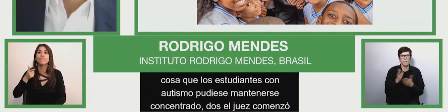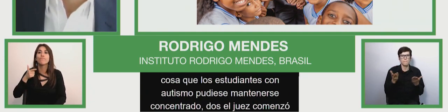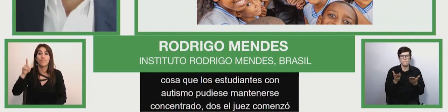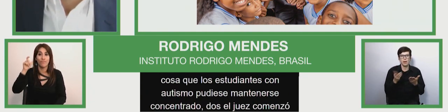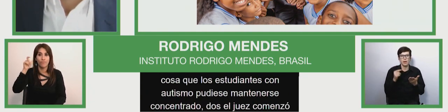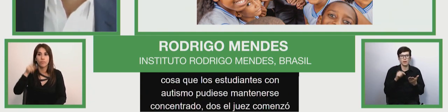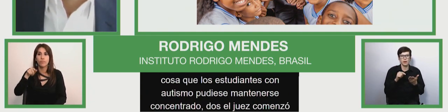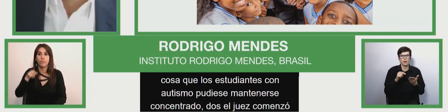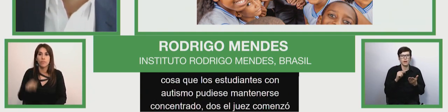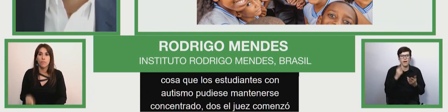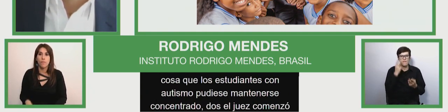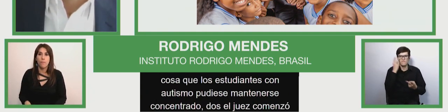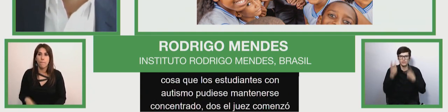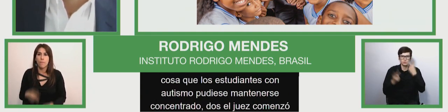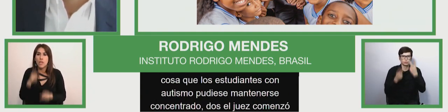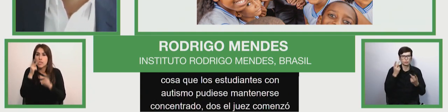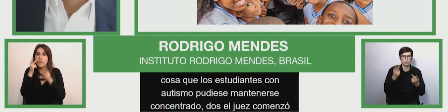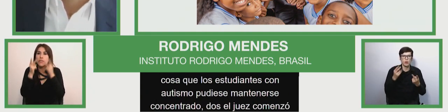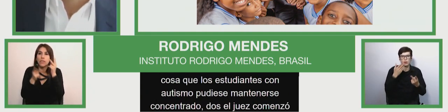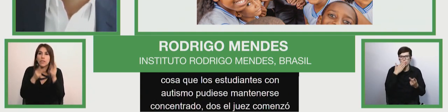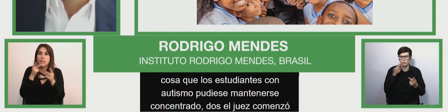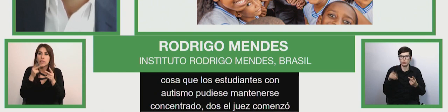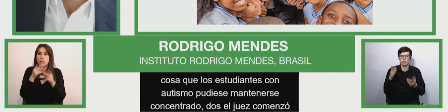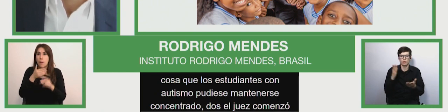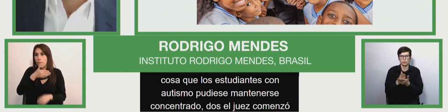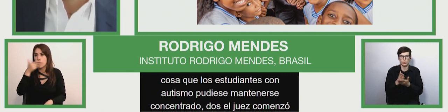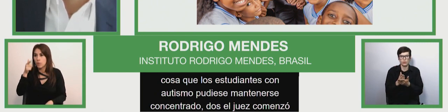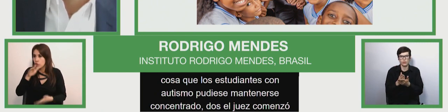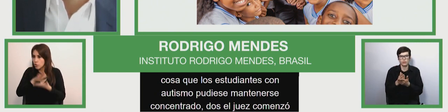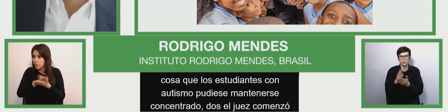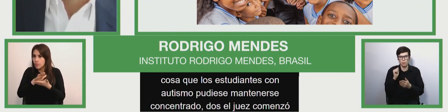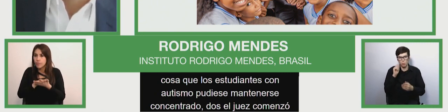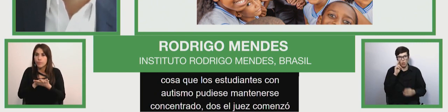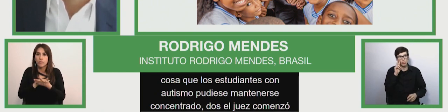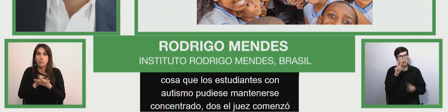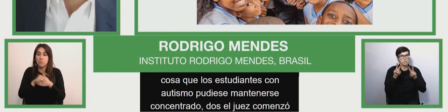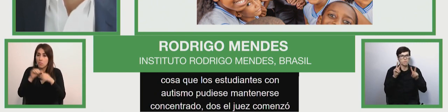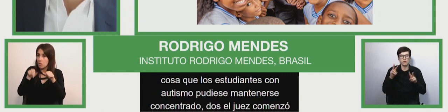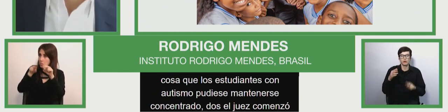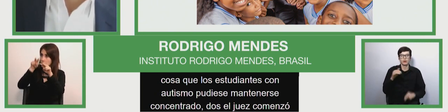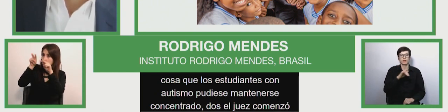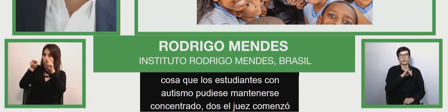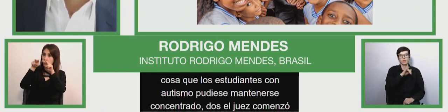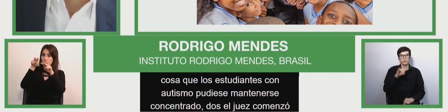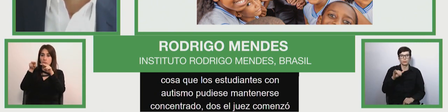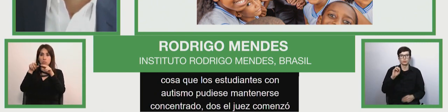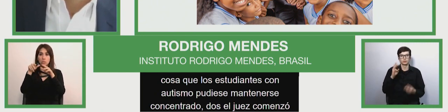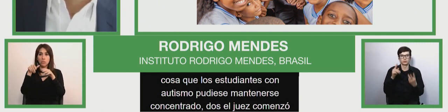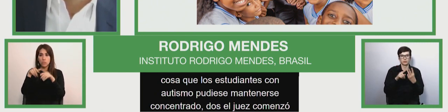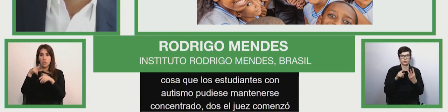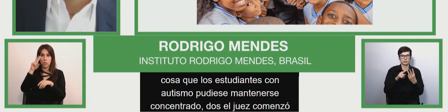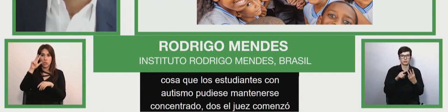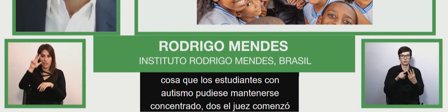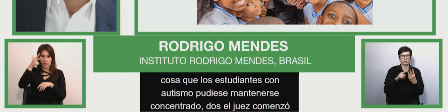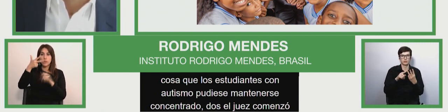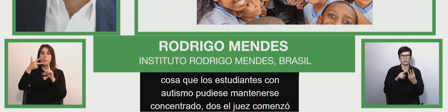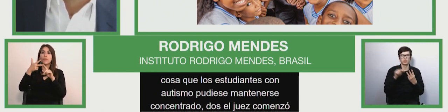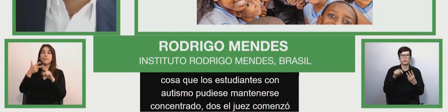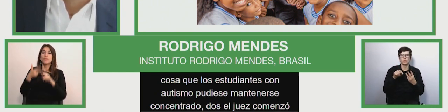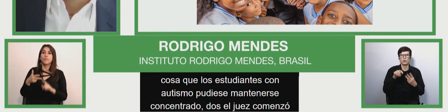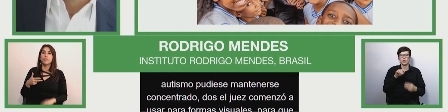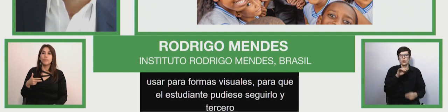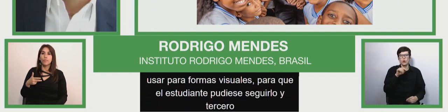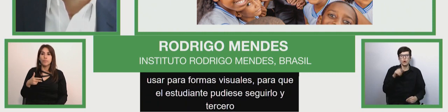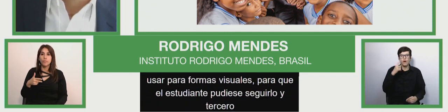judge started to use a visual sign so that the deaf students understood what was